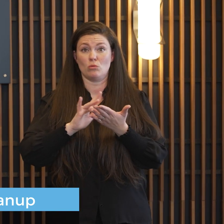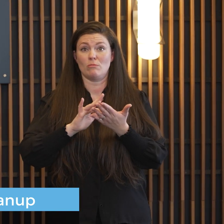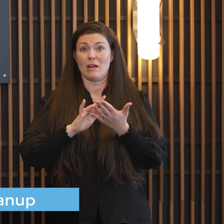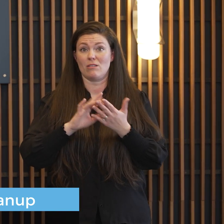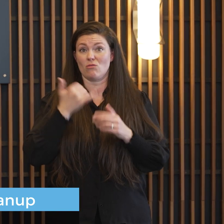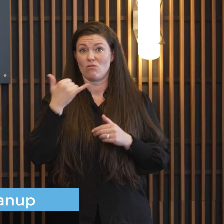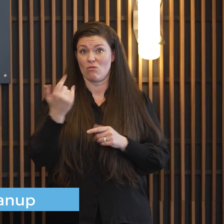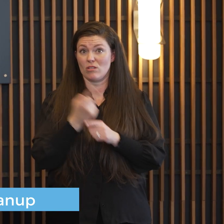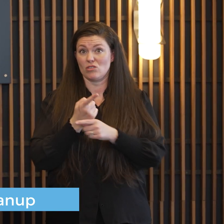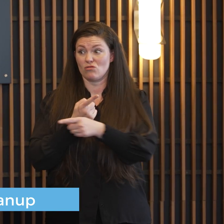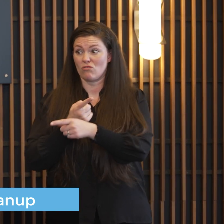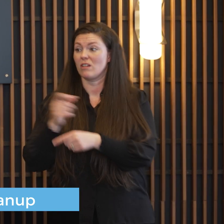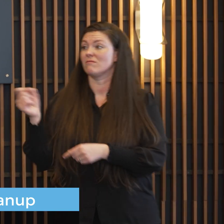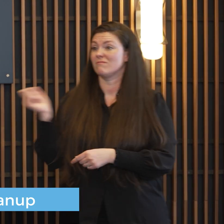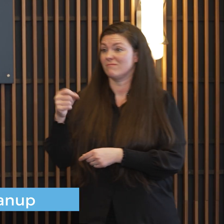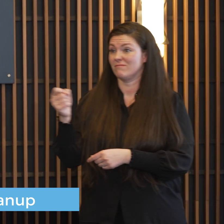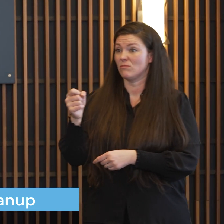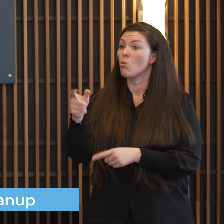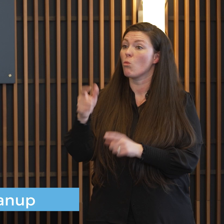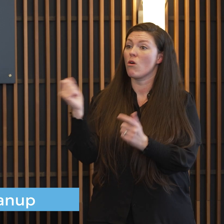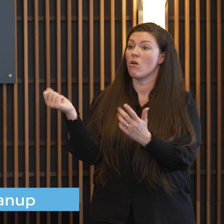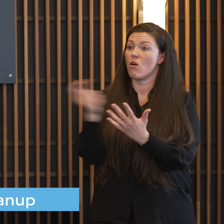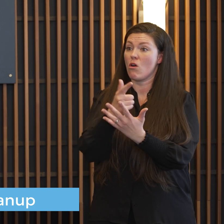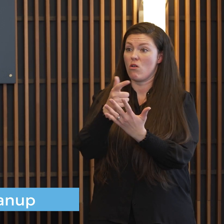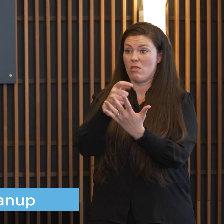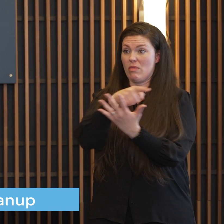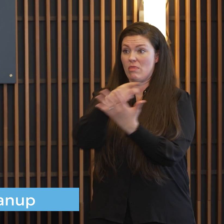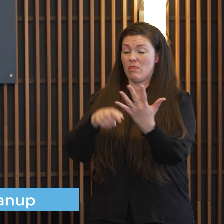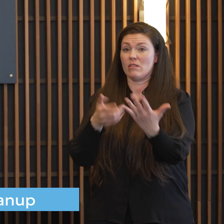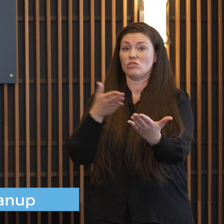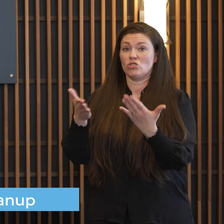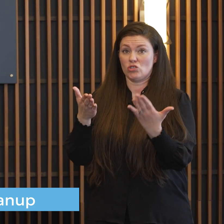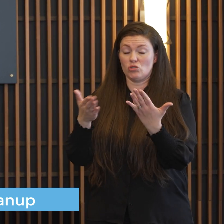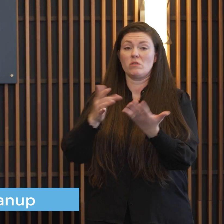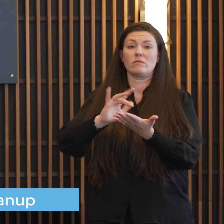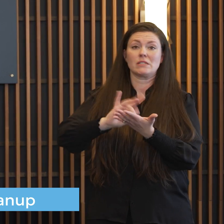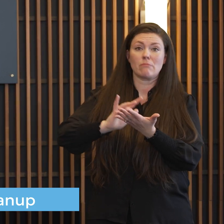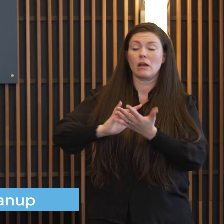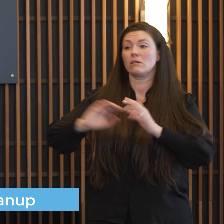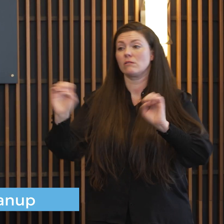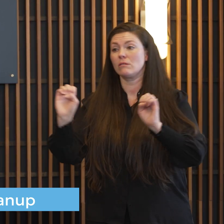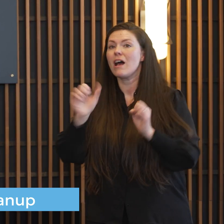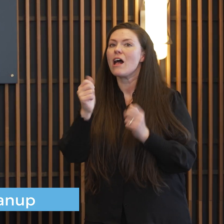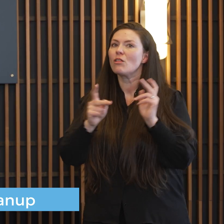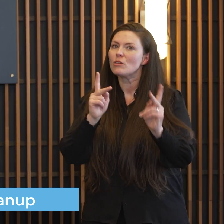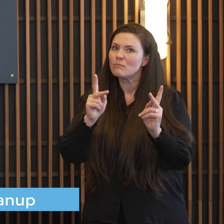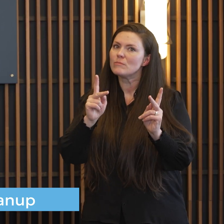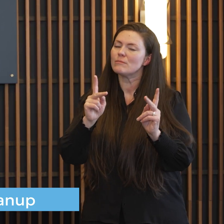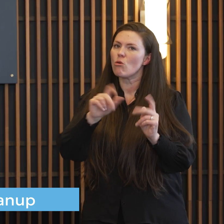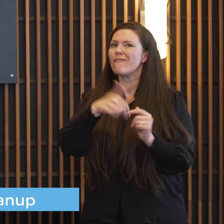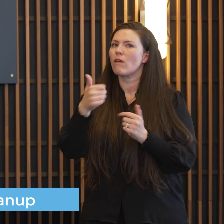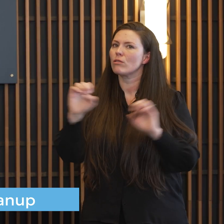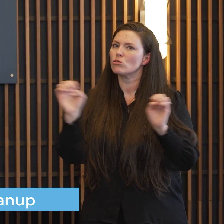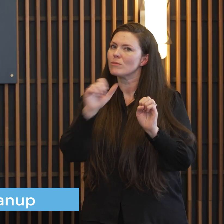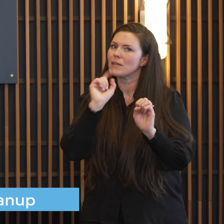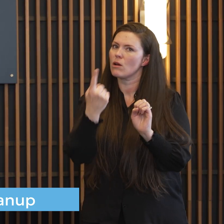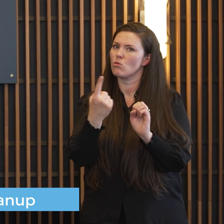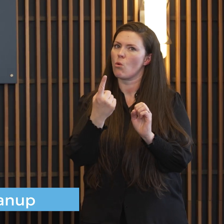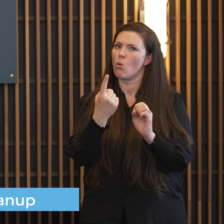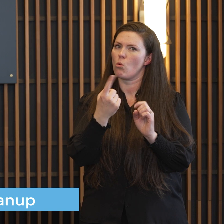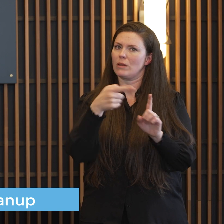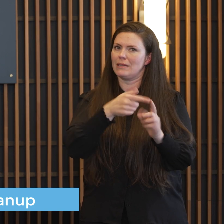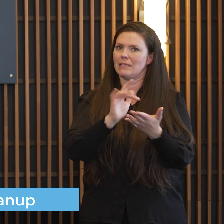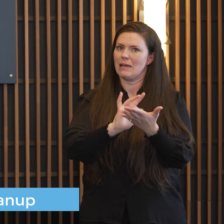well those are those are all all calls for service we still have other people making interesting decisions in the midst of snowstorms as well so those are